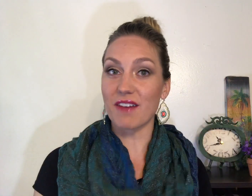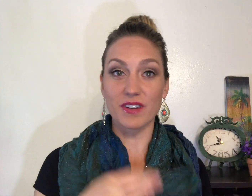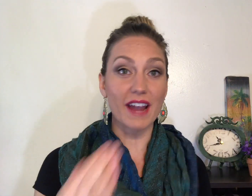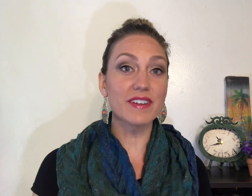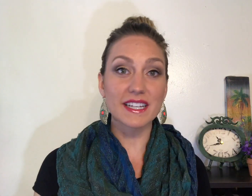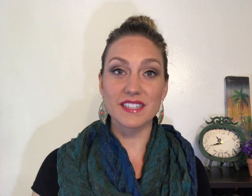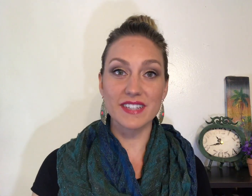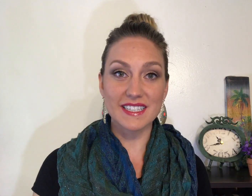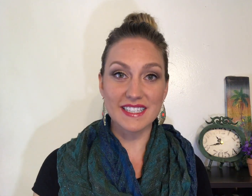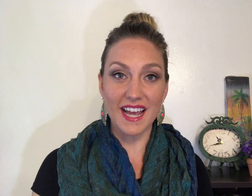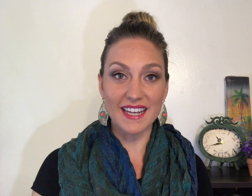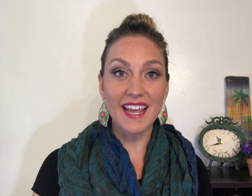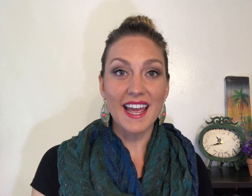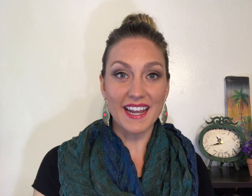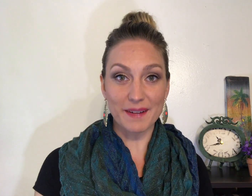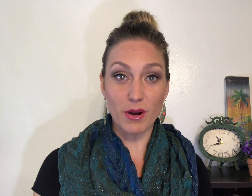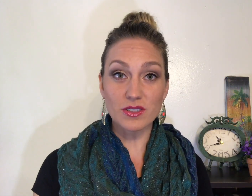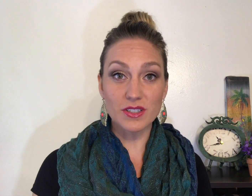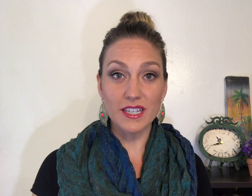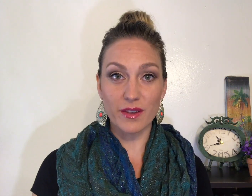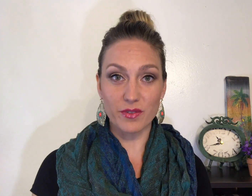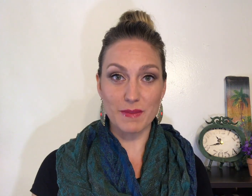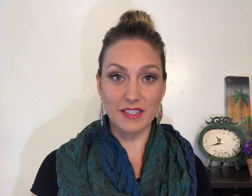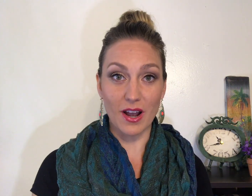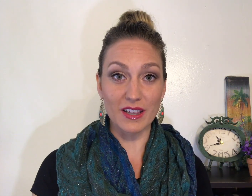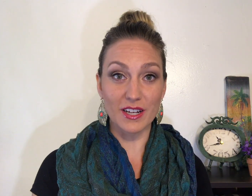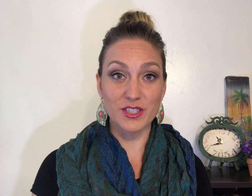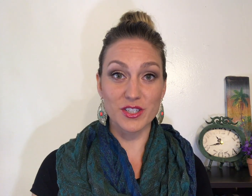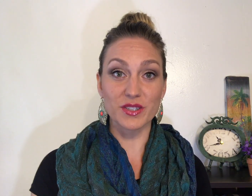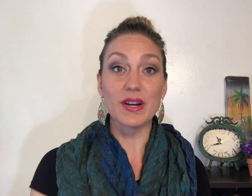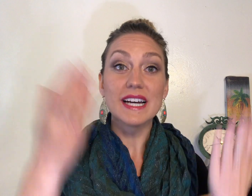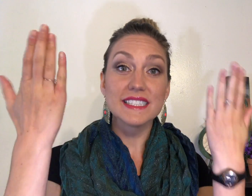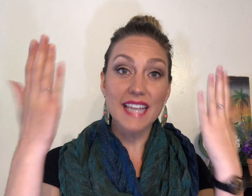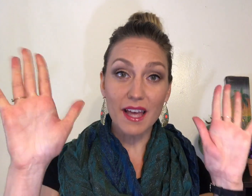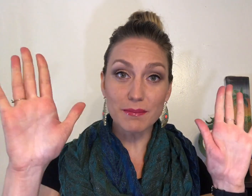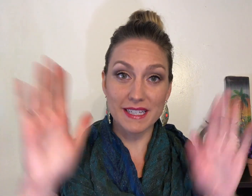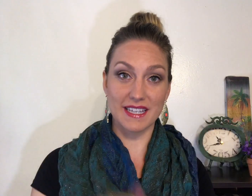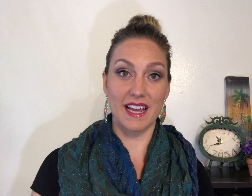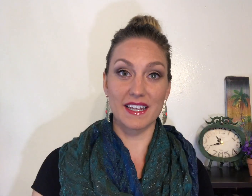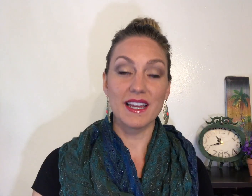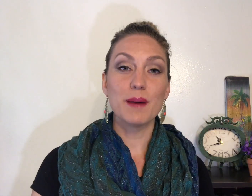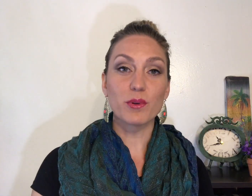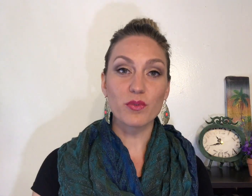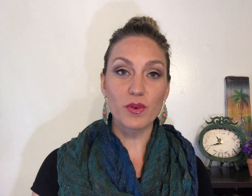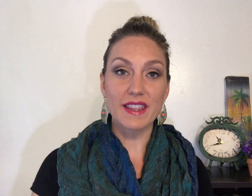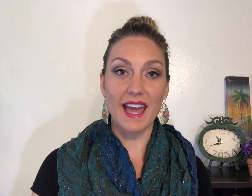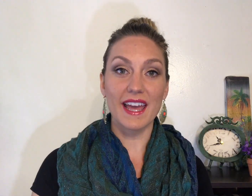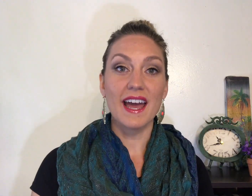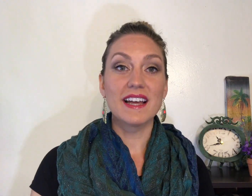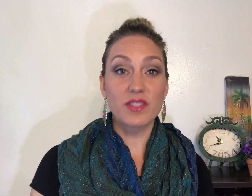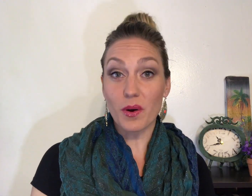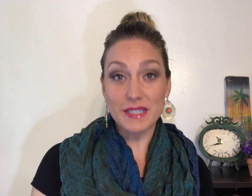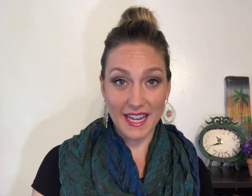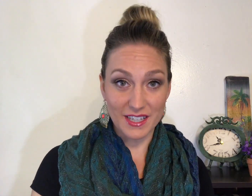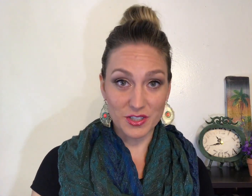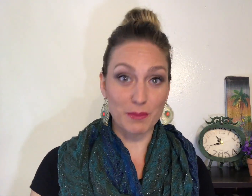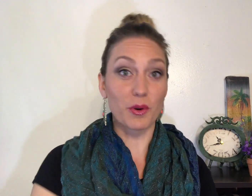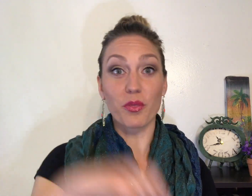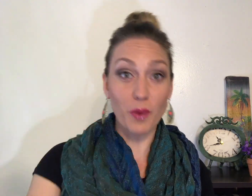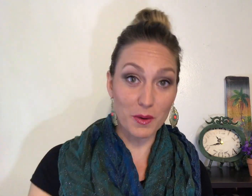after every activity is done and I'm also looking for my toddlers to tell me done before they throw a tantrum or throw